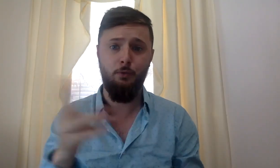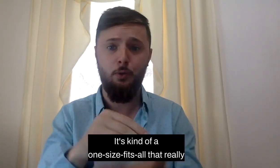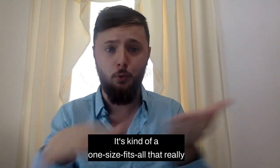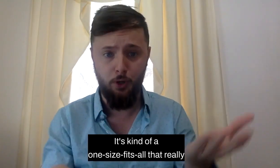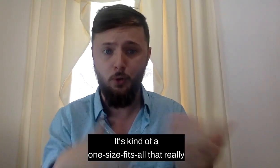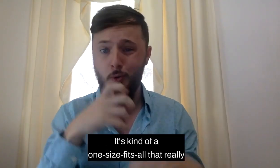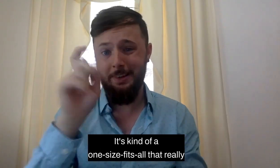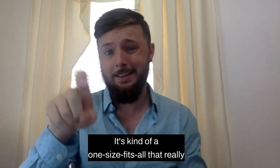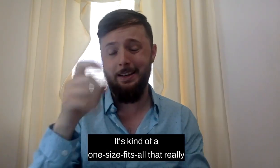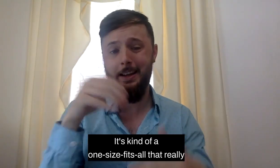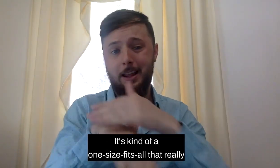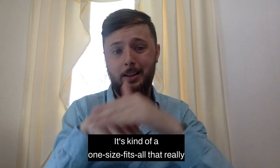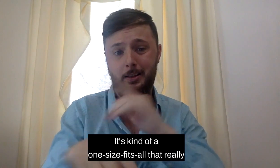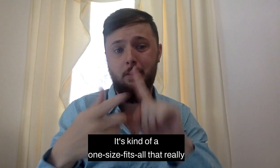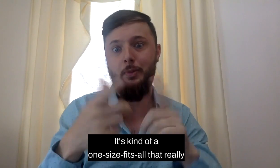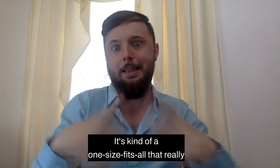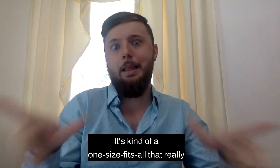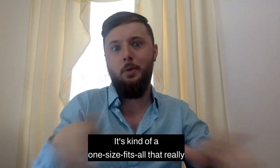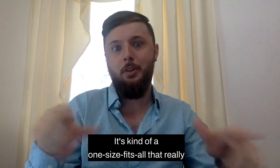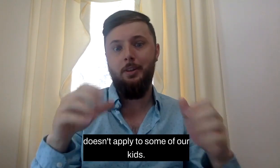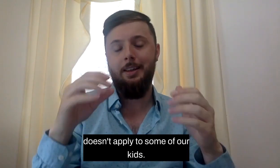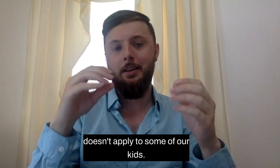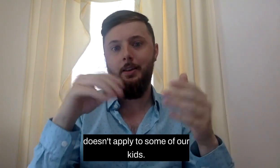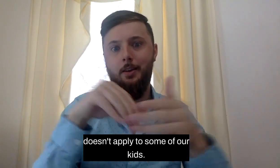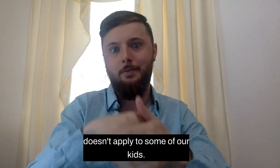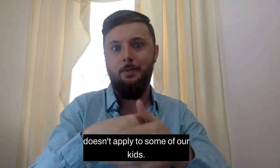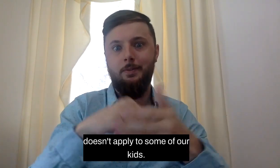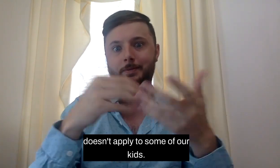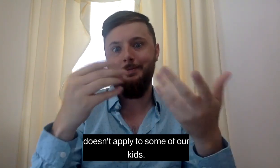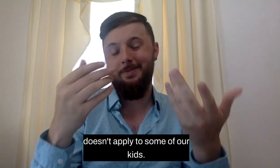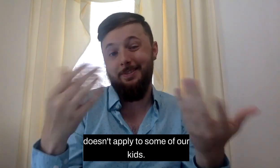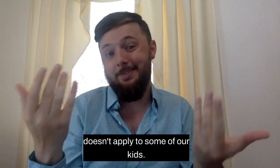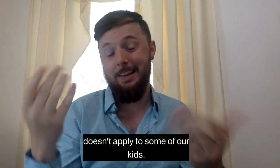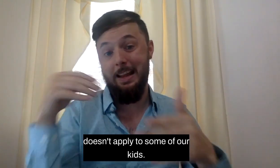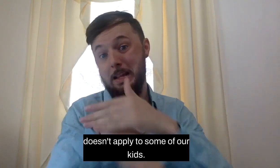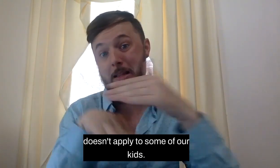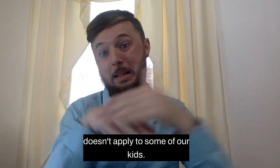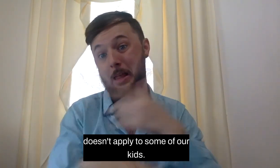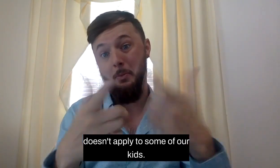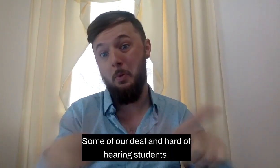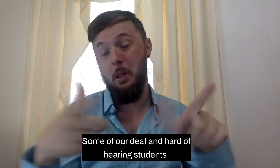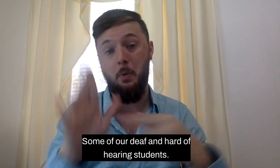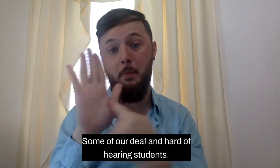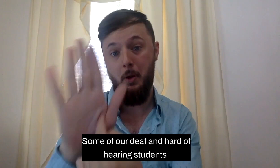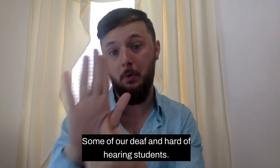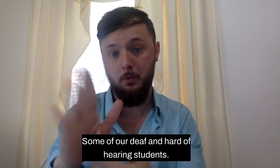It's kind of a one-size-fits-all that really doesn't apply to some of our kids, some of our deaf and hard of hearing